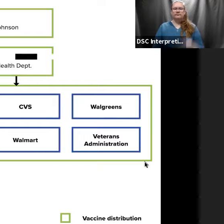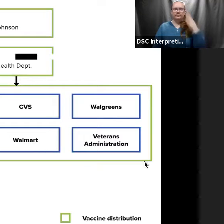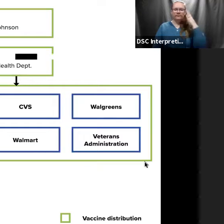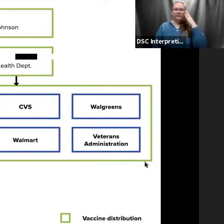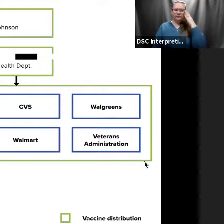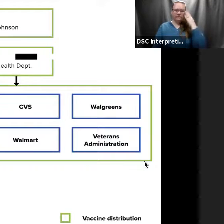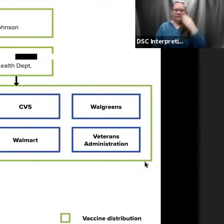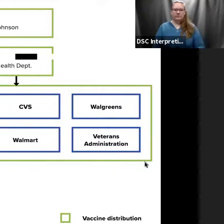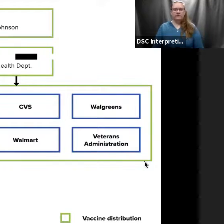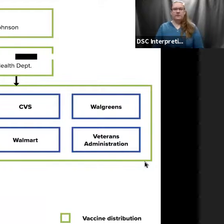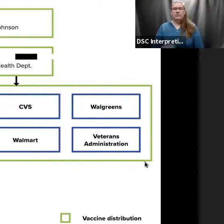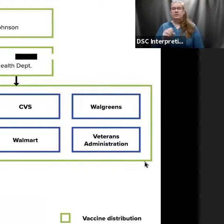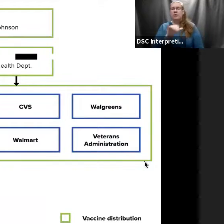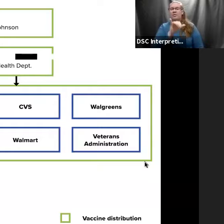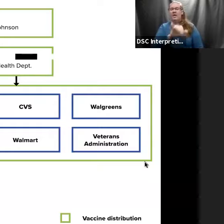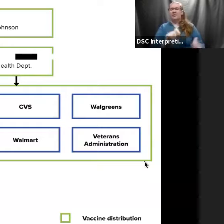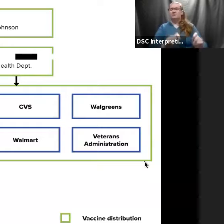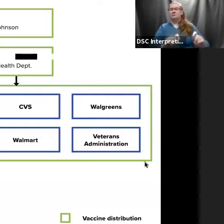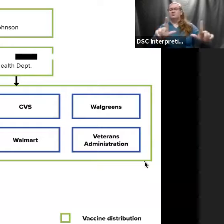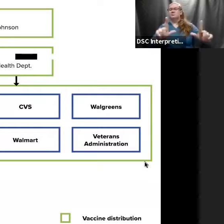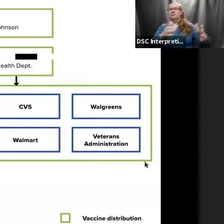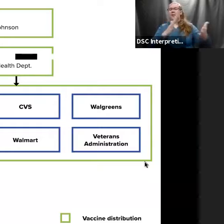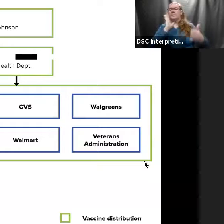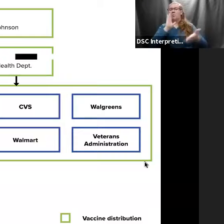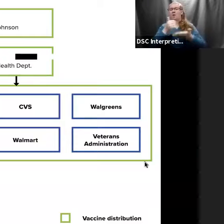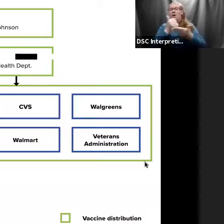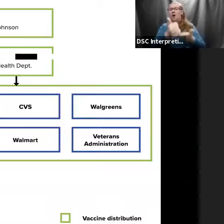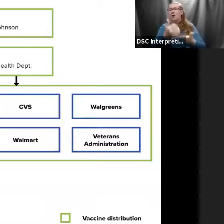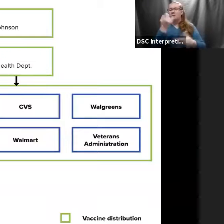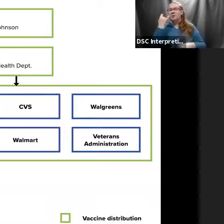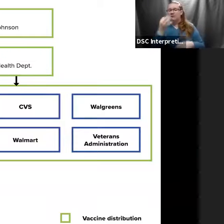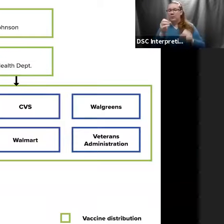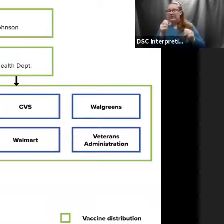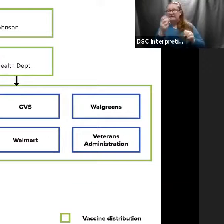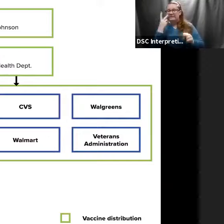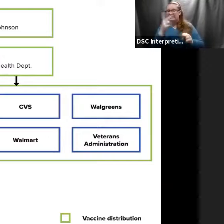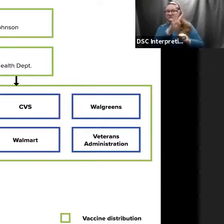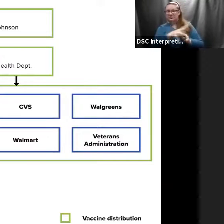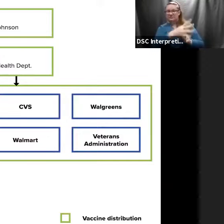So, and this might help you out a little bit, too, if you could see the, the diagram.